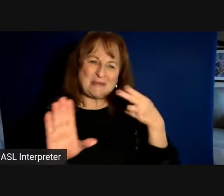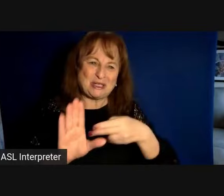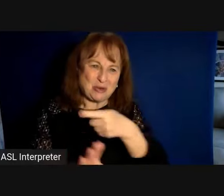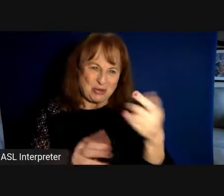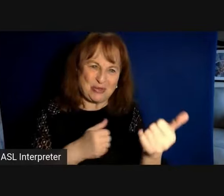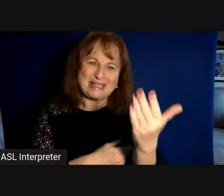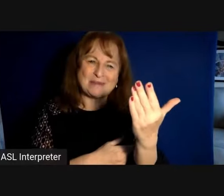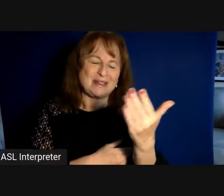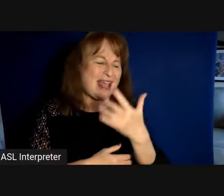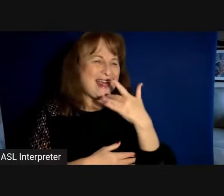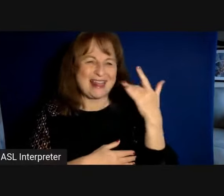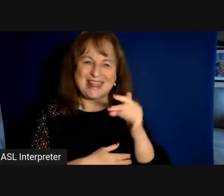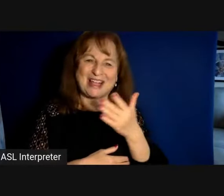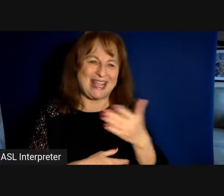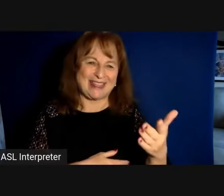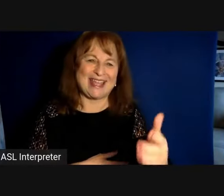it's such a lucky thing